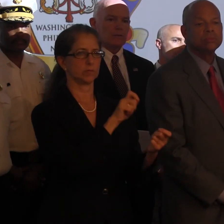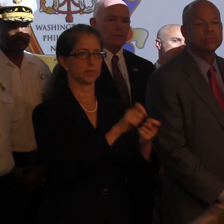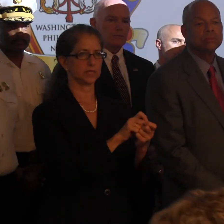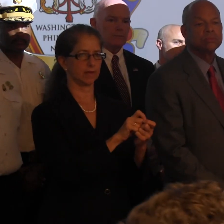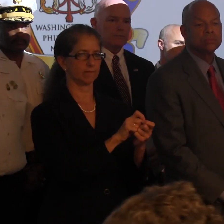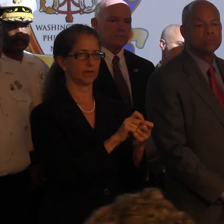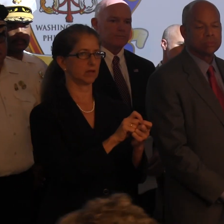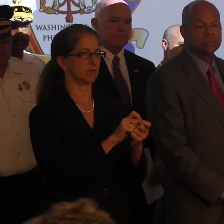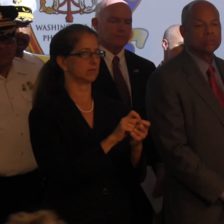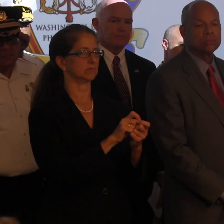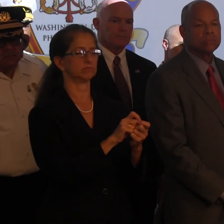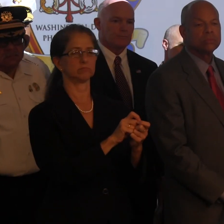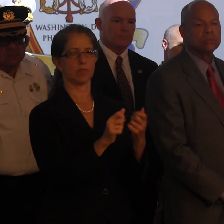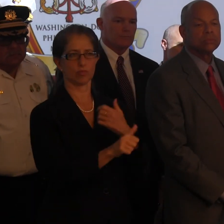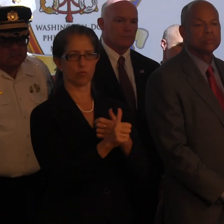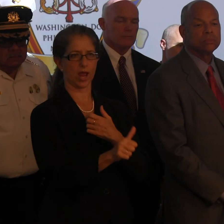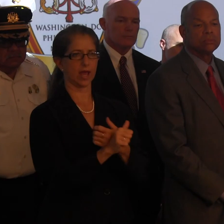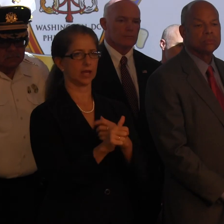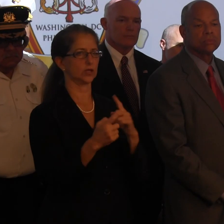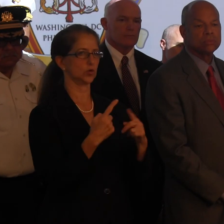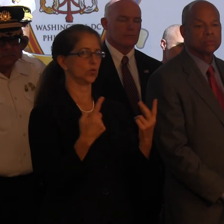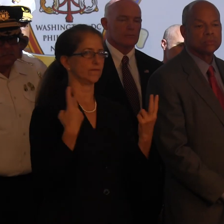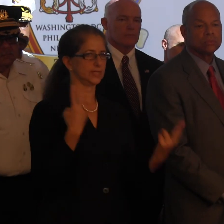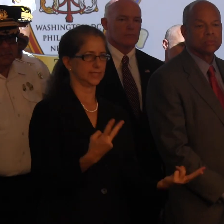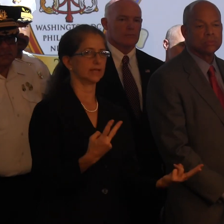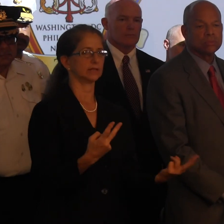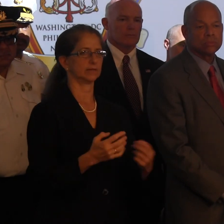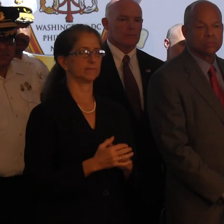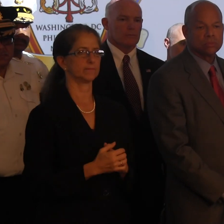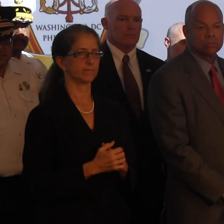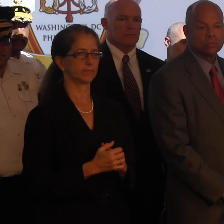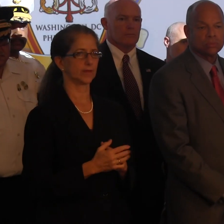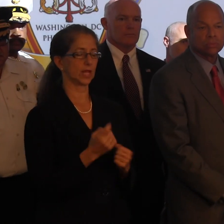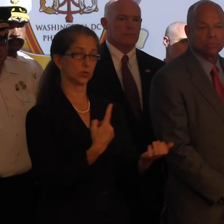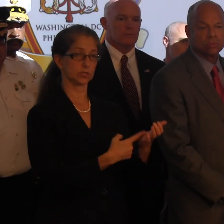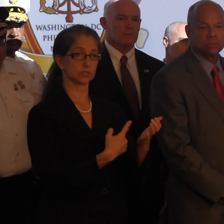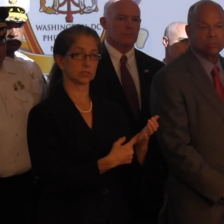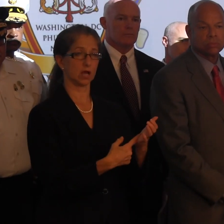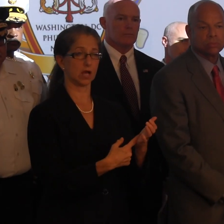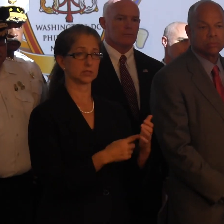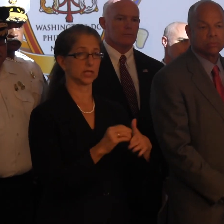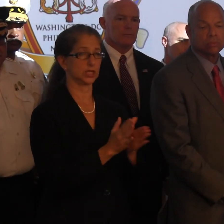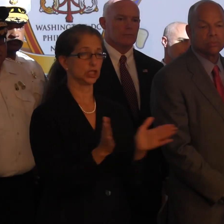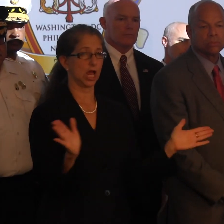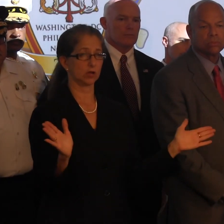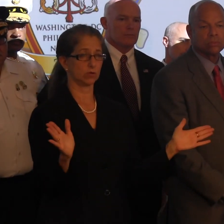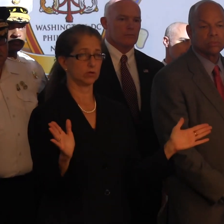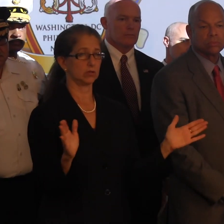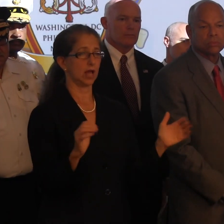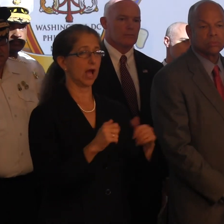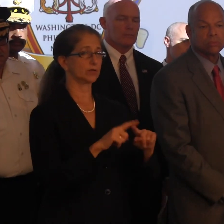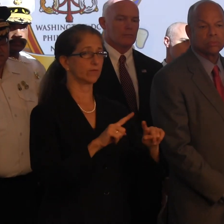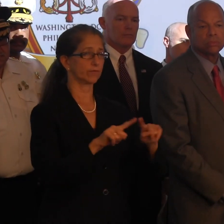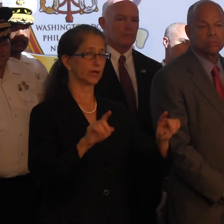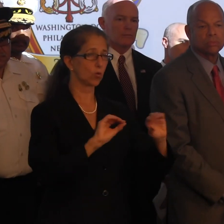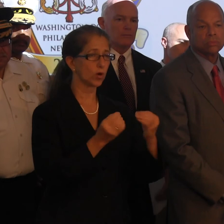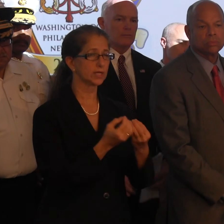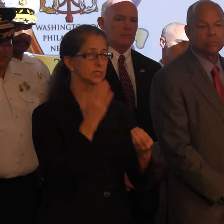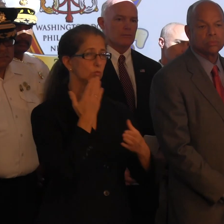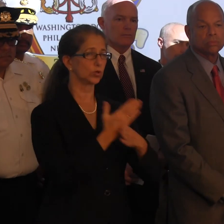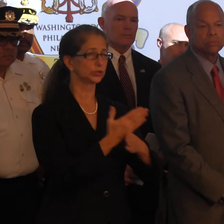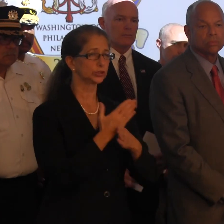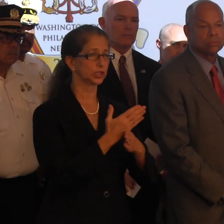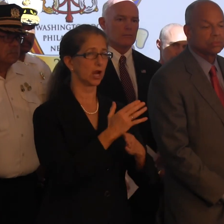threat to the visit. I'm wondering if you can discuss a little generally how organizations are going be sharing